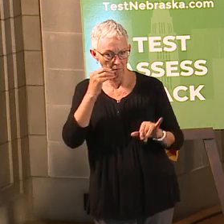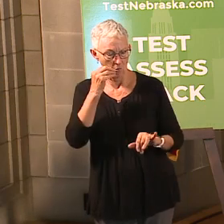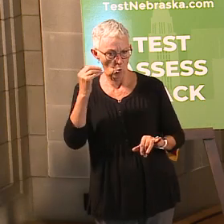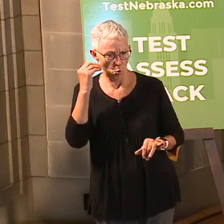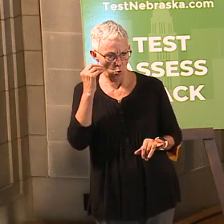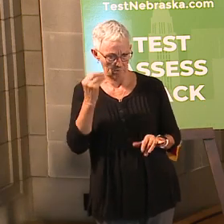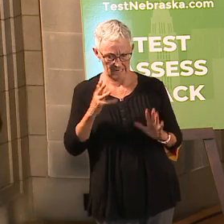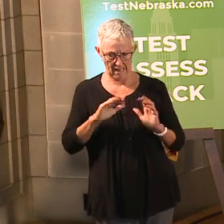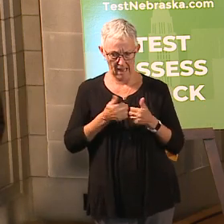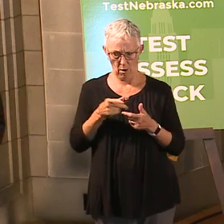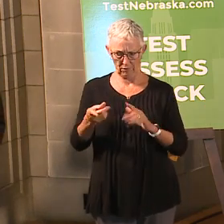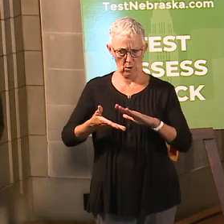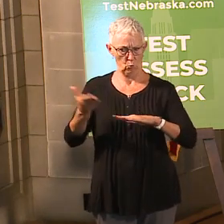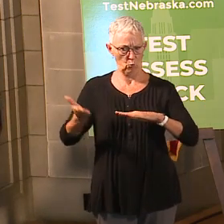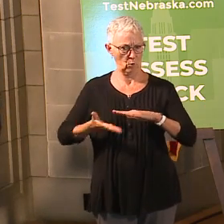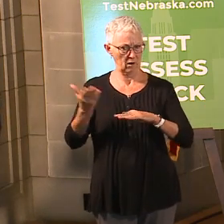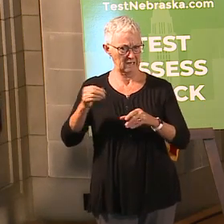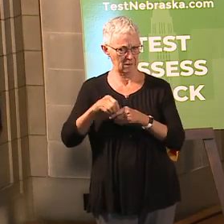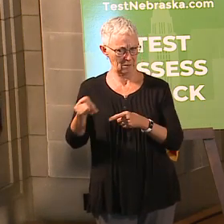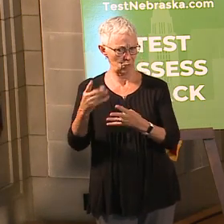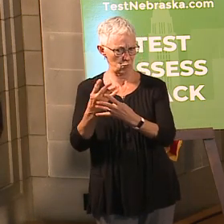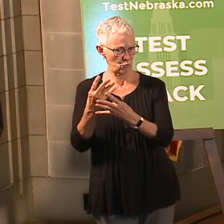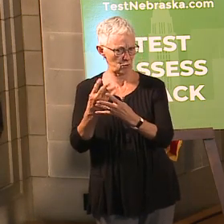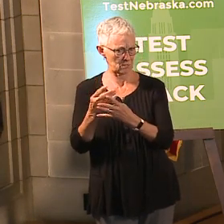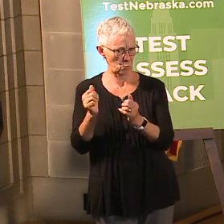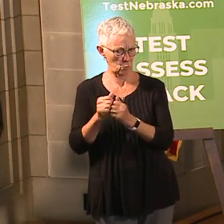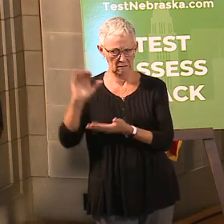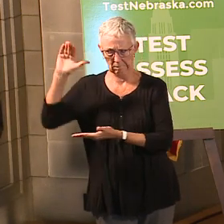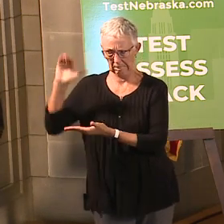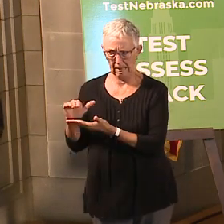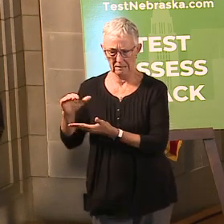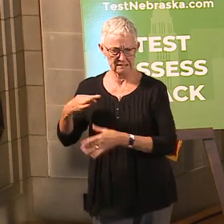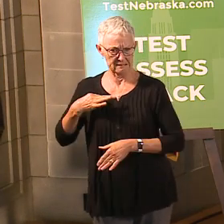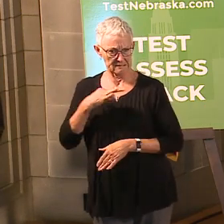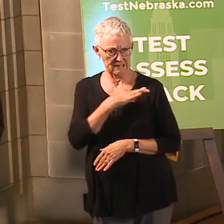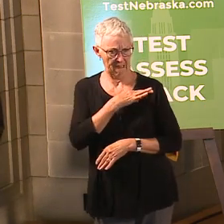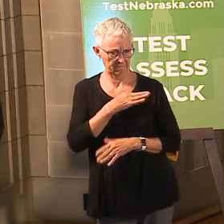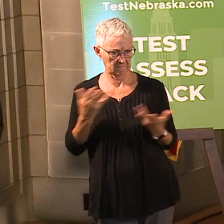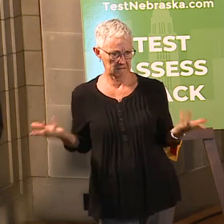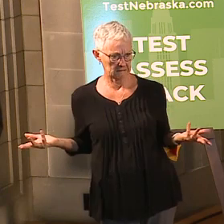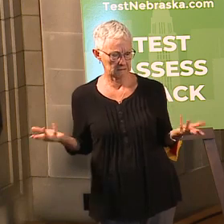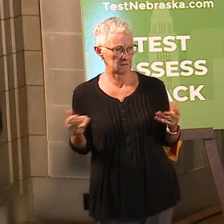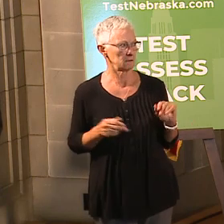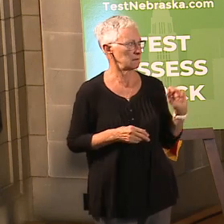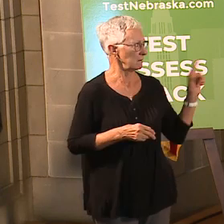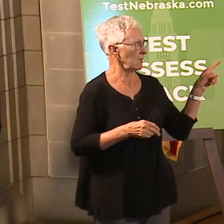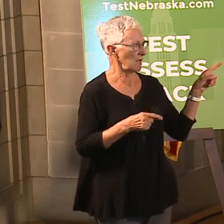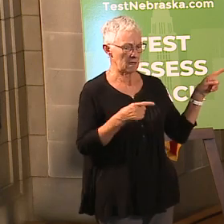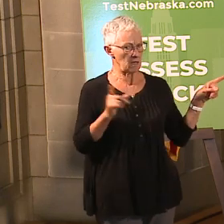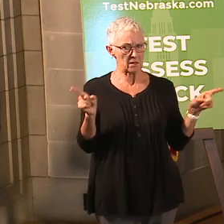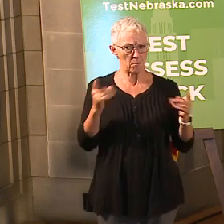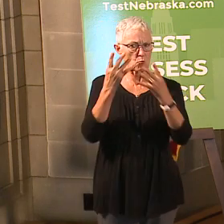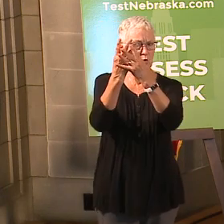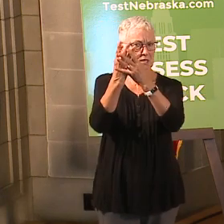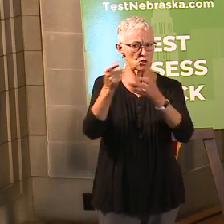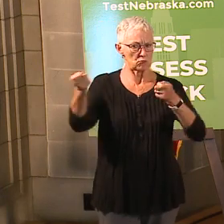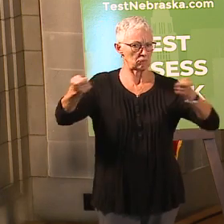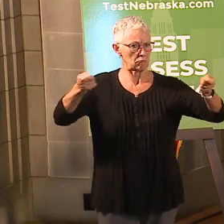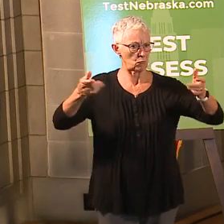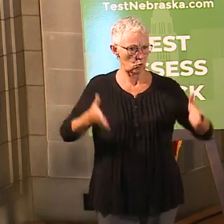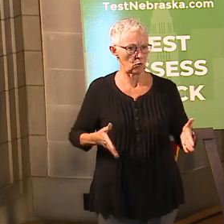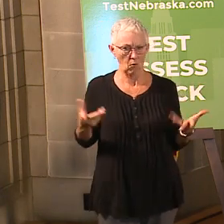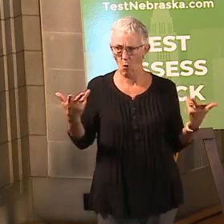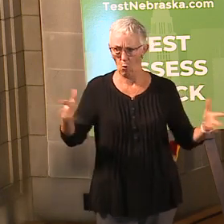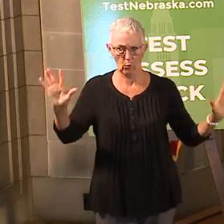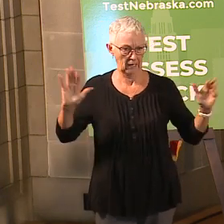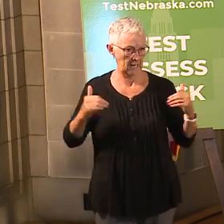of Corrections managing with the number of people that are out isolating or quarantining? And again, Director Frank's had a plan in place for this long before the pandemic on